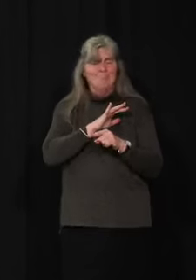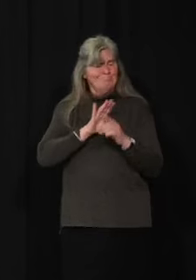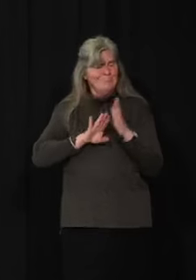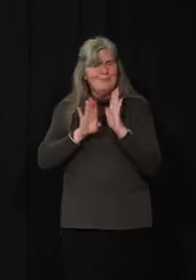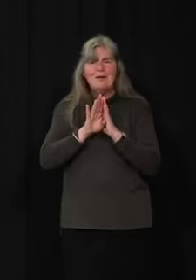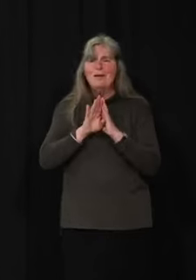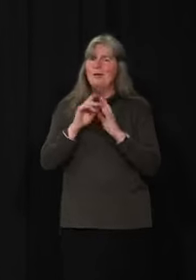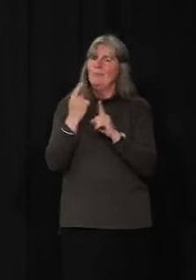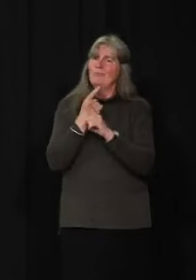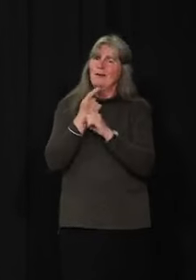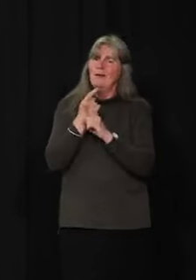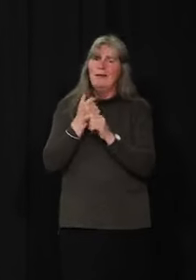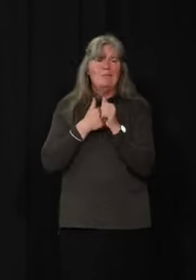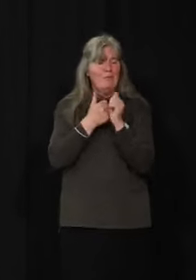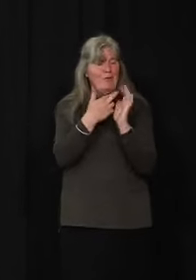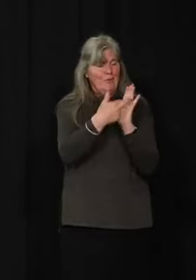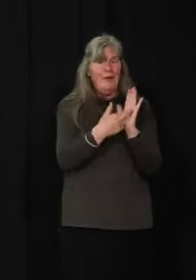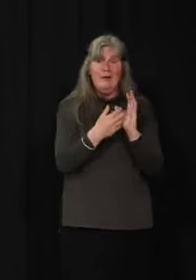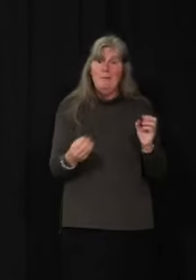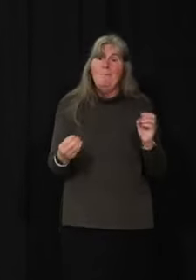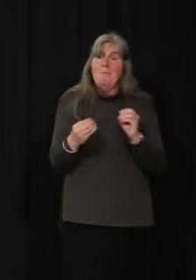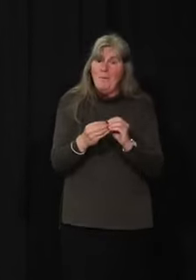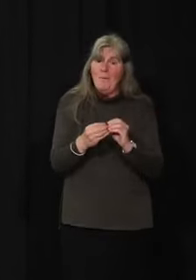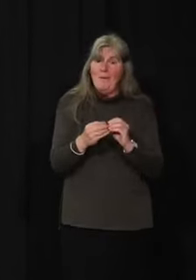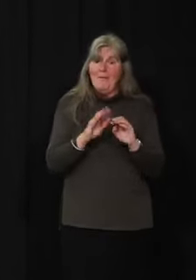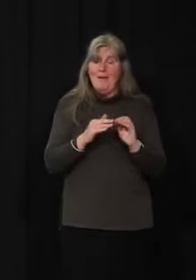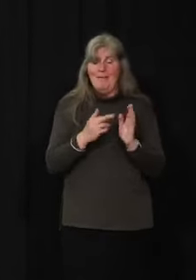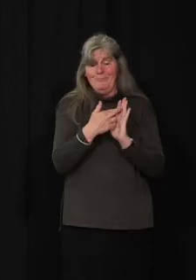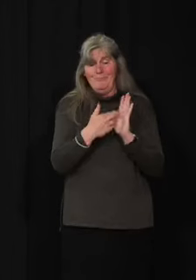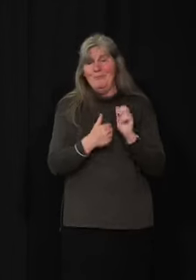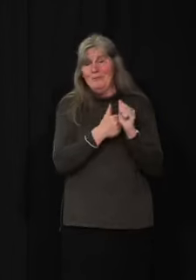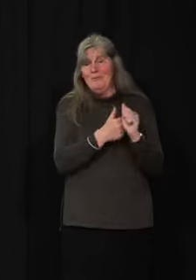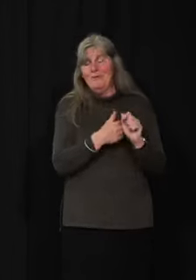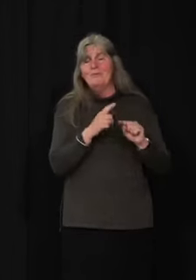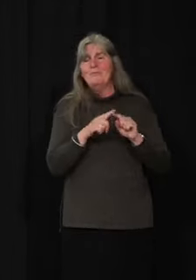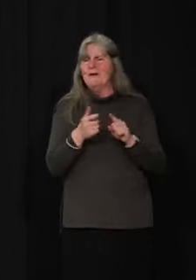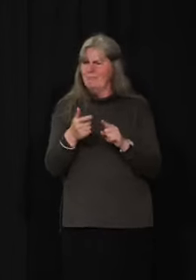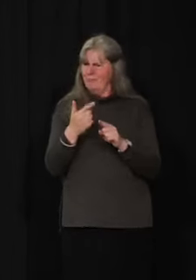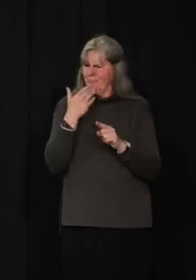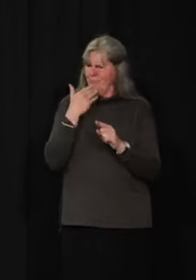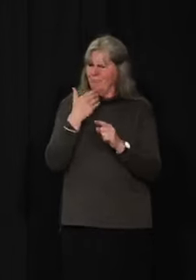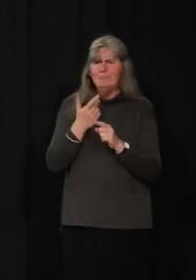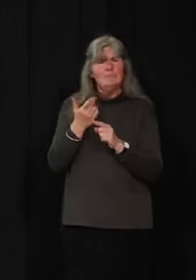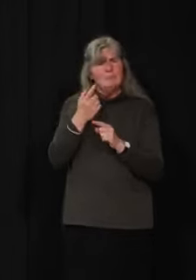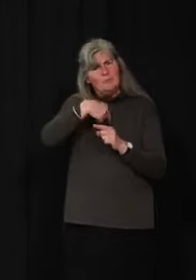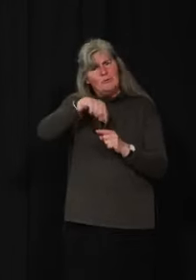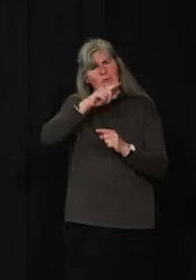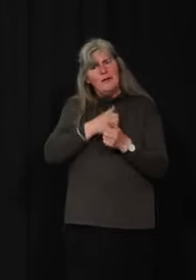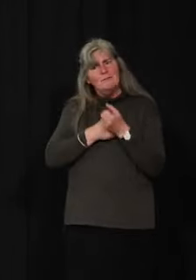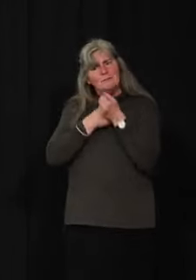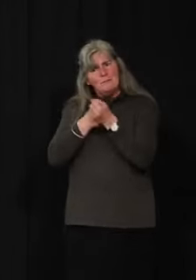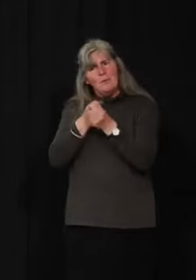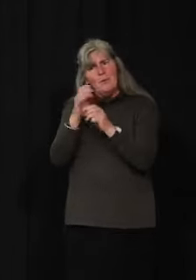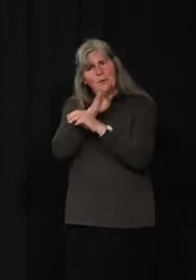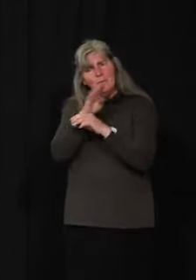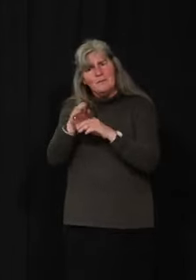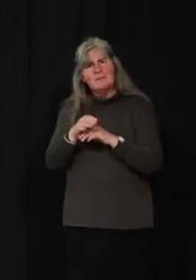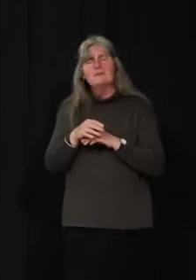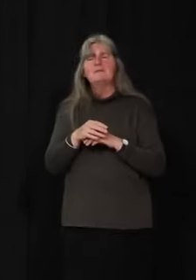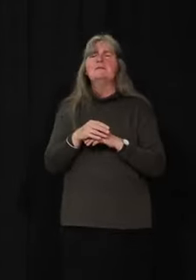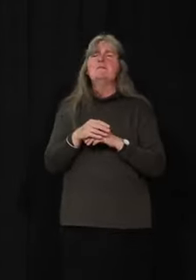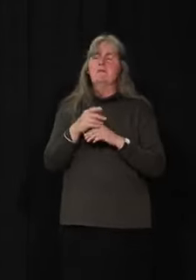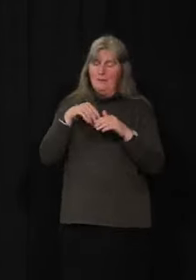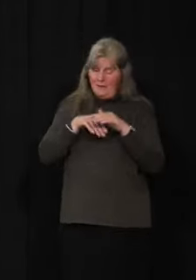beyond the recommendations. So, you know, give them the support they deserve by all those extra measures when you're visiting